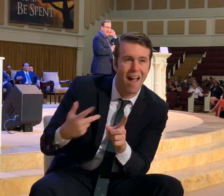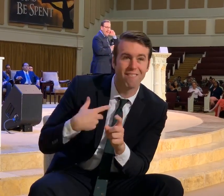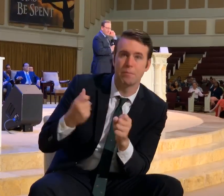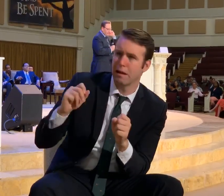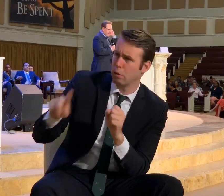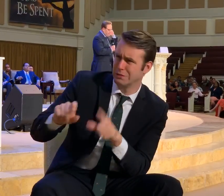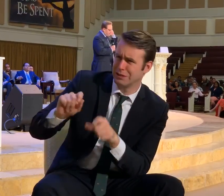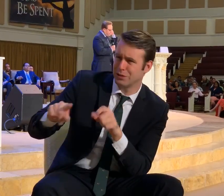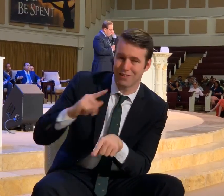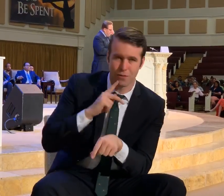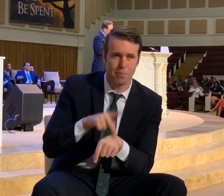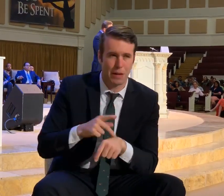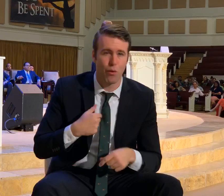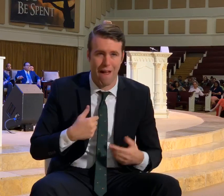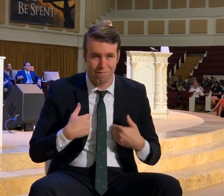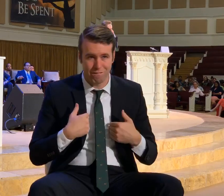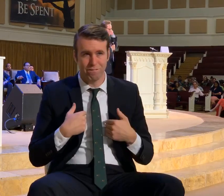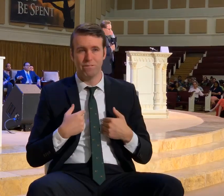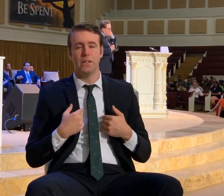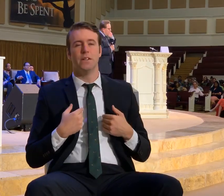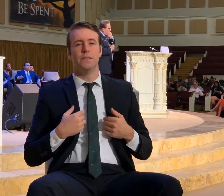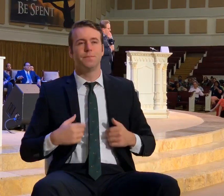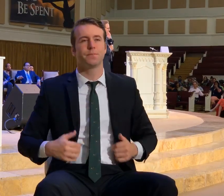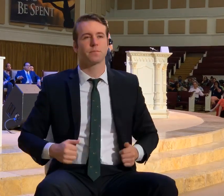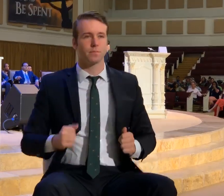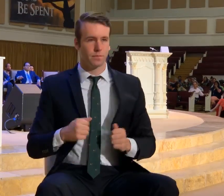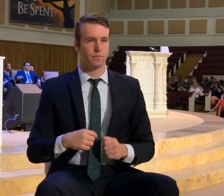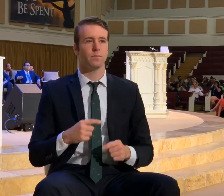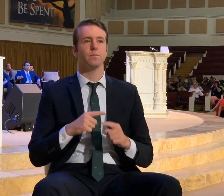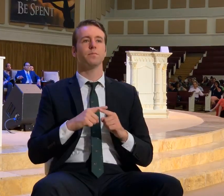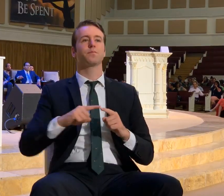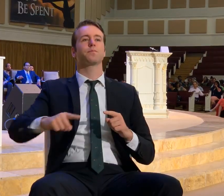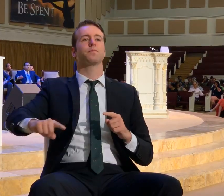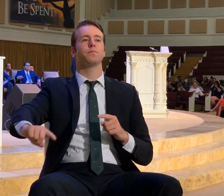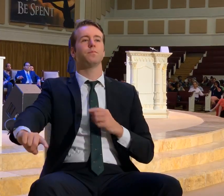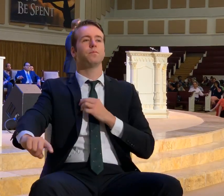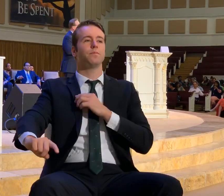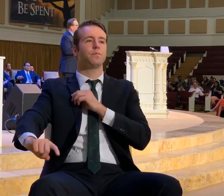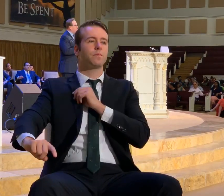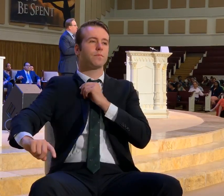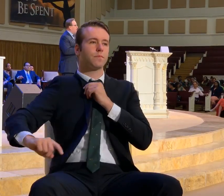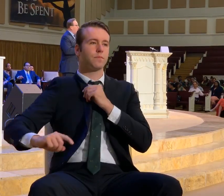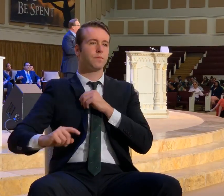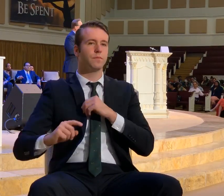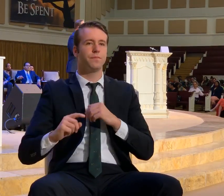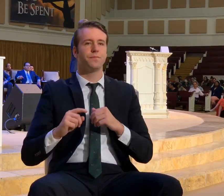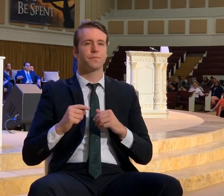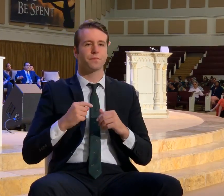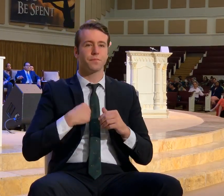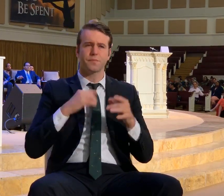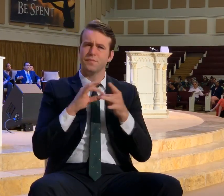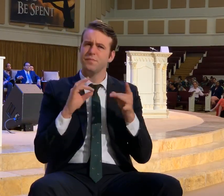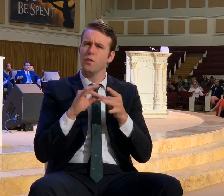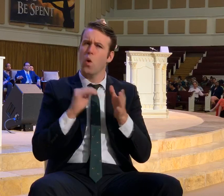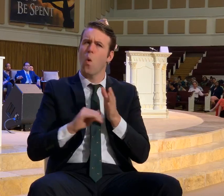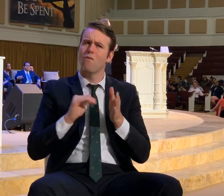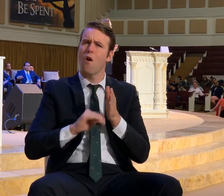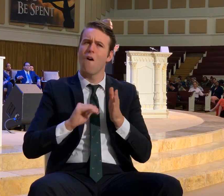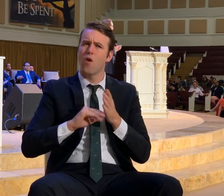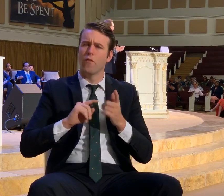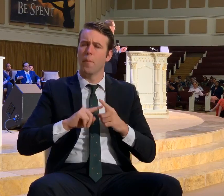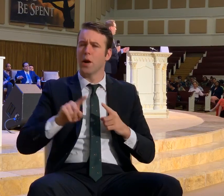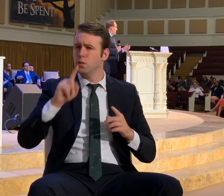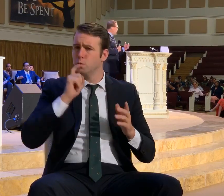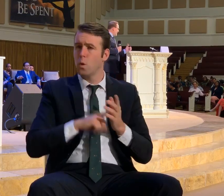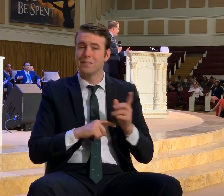questions I've got to ask him. And, but one of the things that I, you hear me refer to it often is that he was the guy